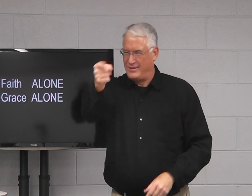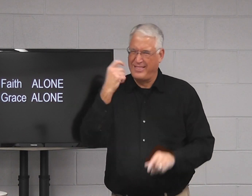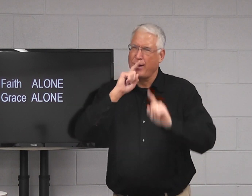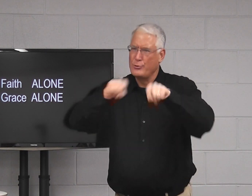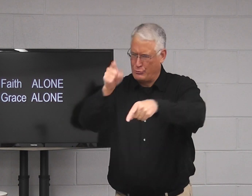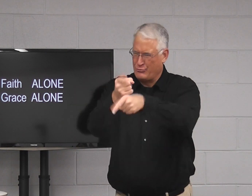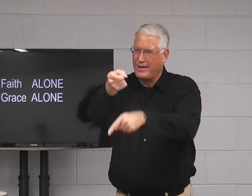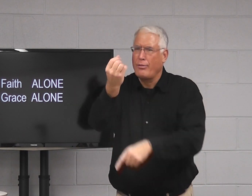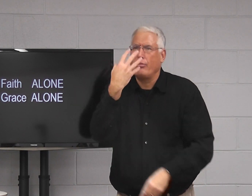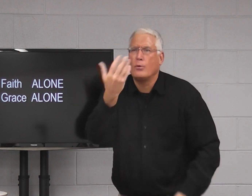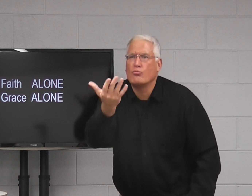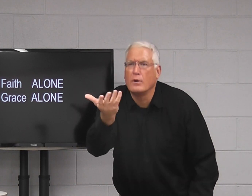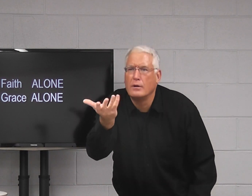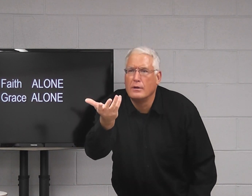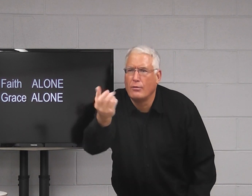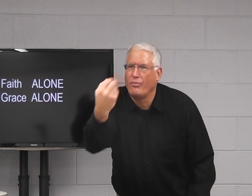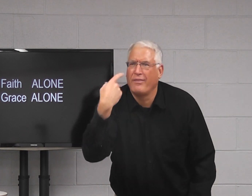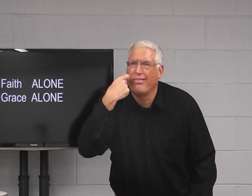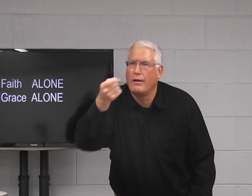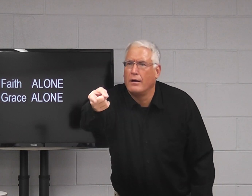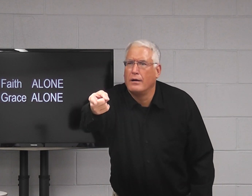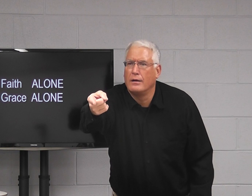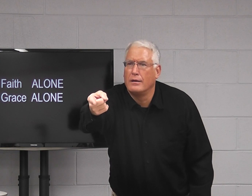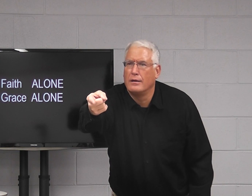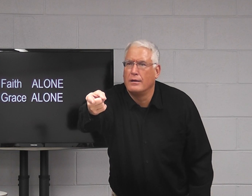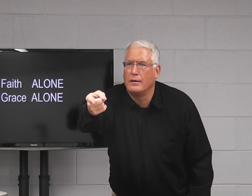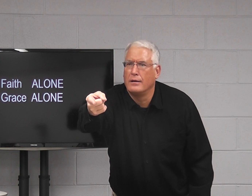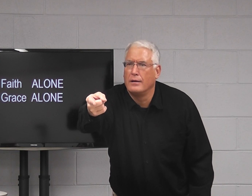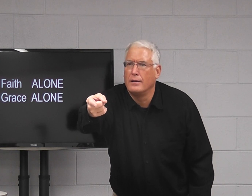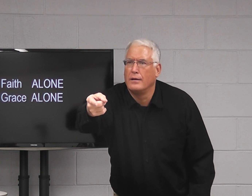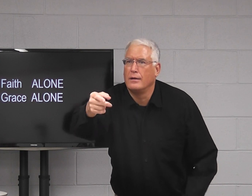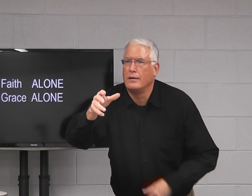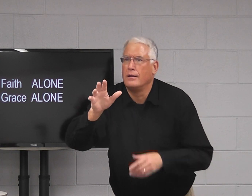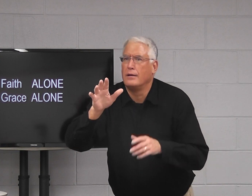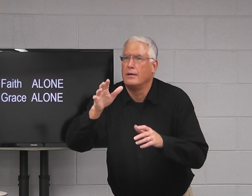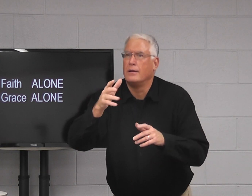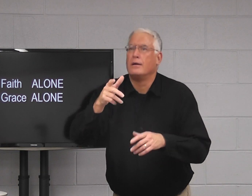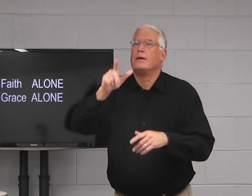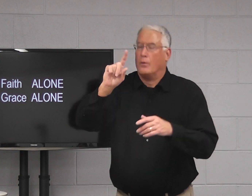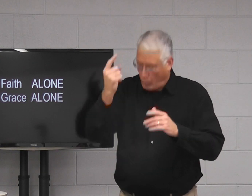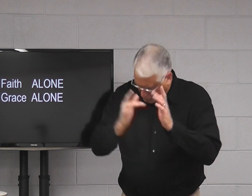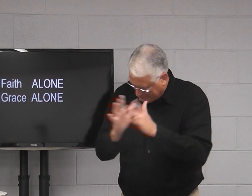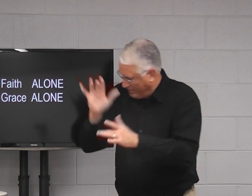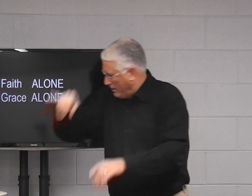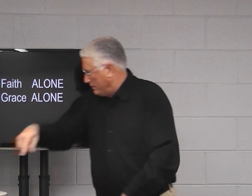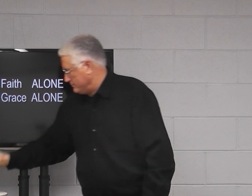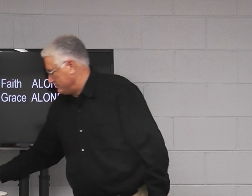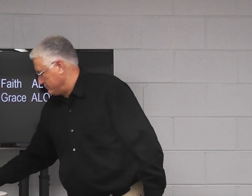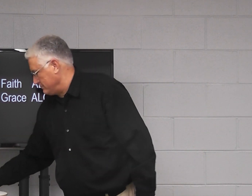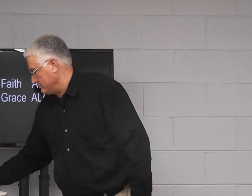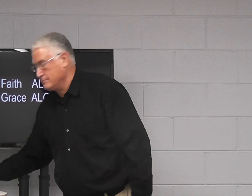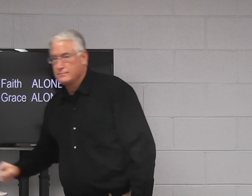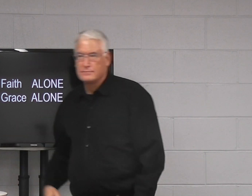You just gave me the answer. What was it? Trust in the Lord only, Jesus only,